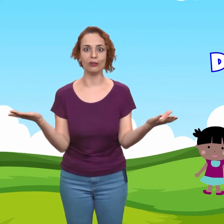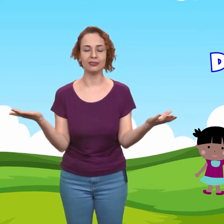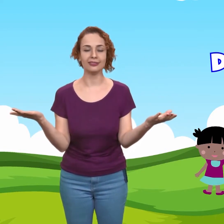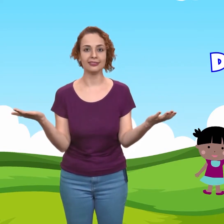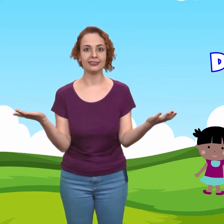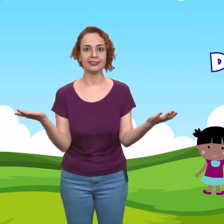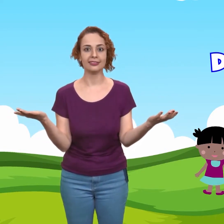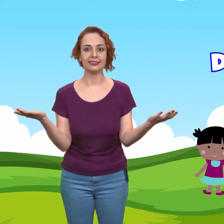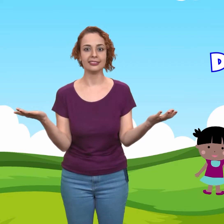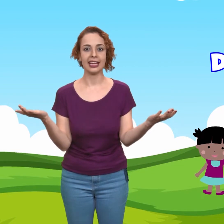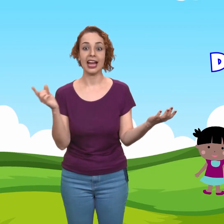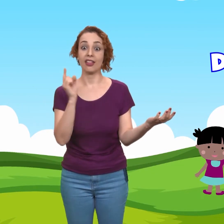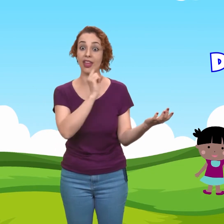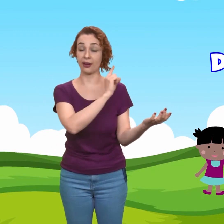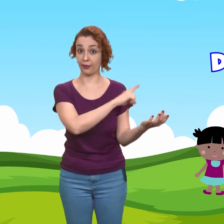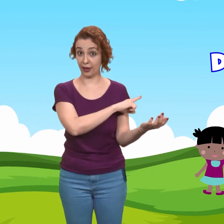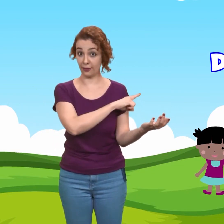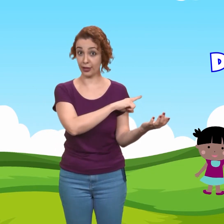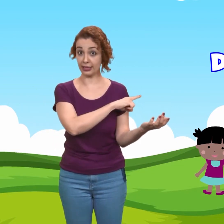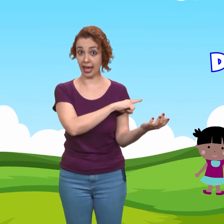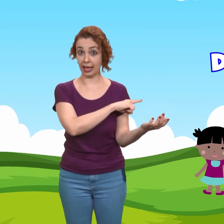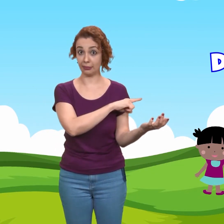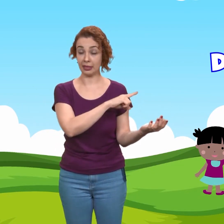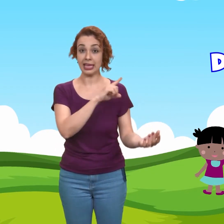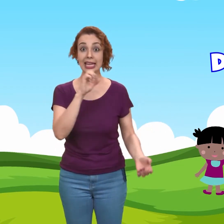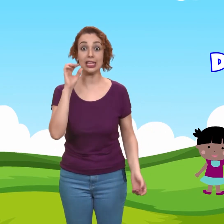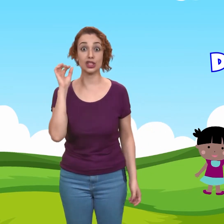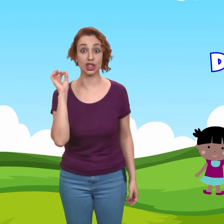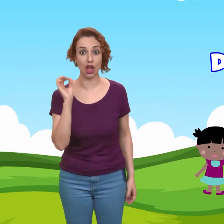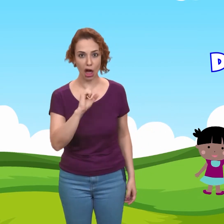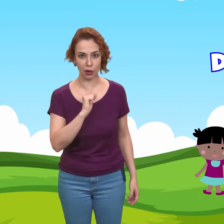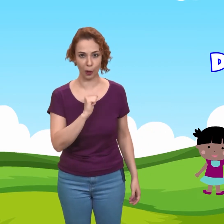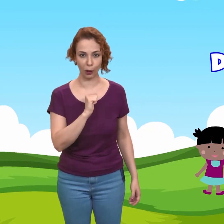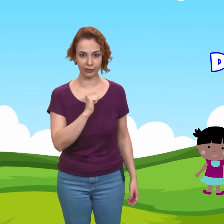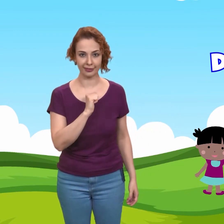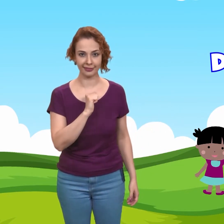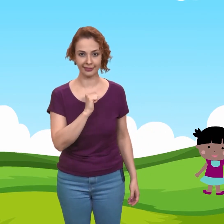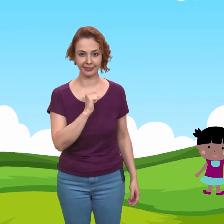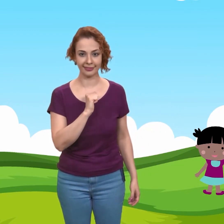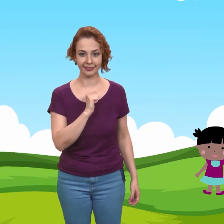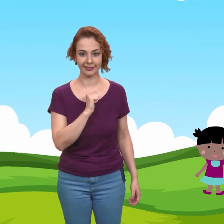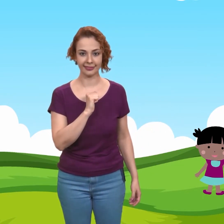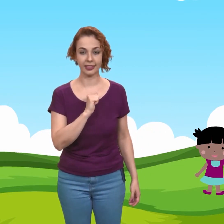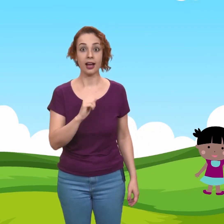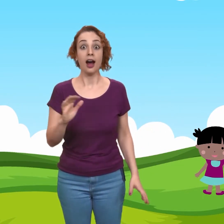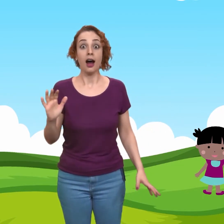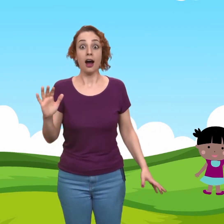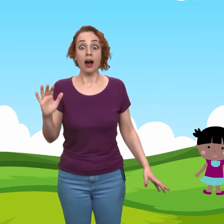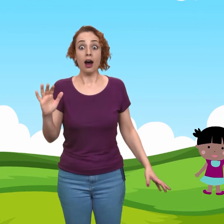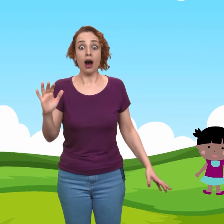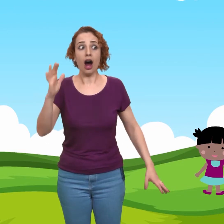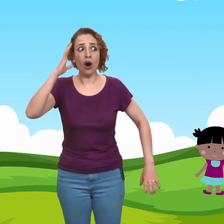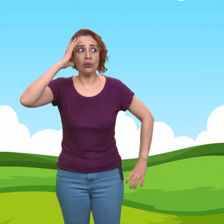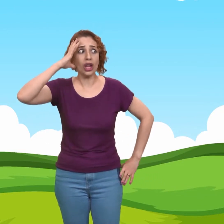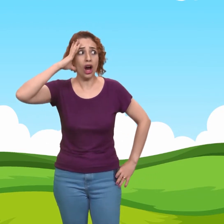Their favorite game is dodgeball. Oh, no!